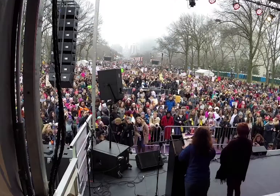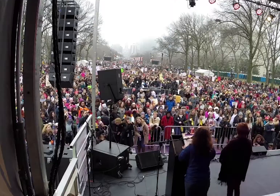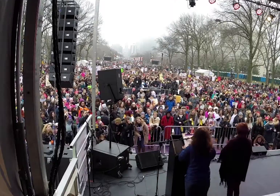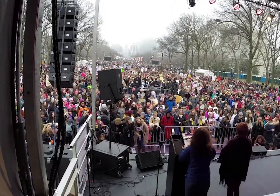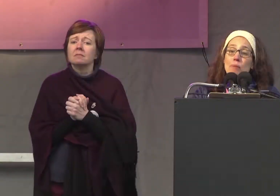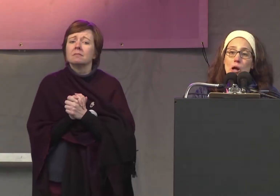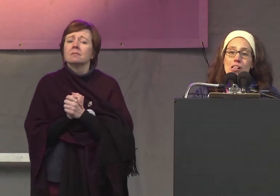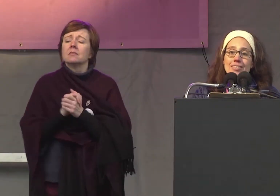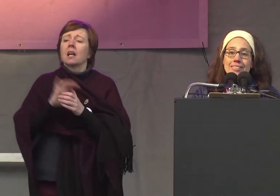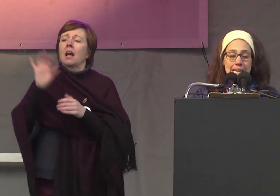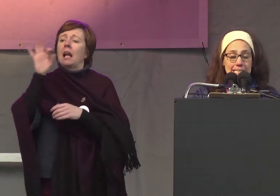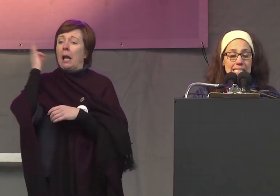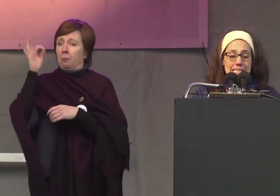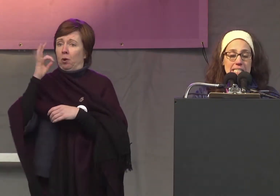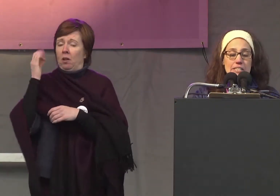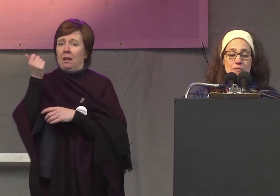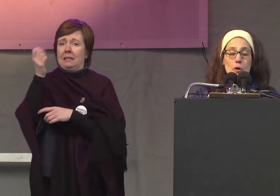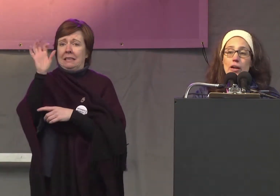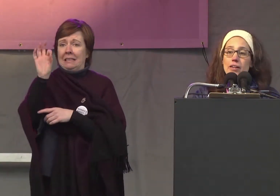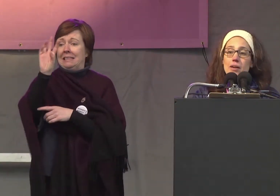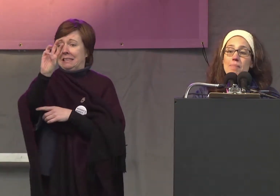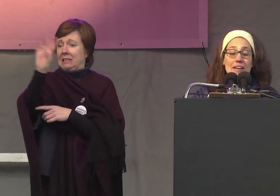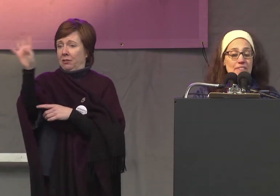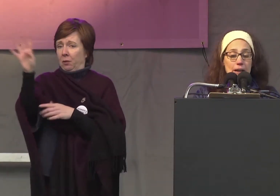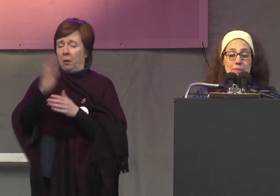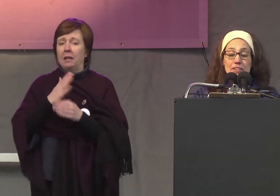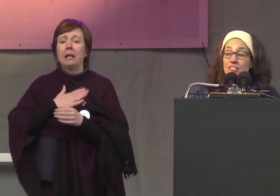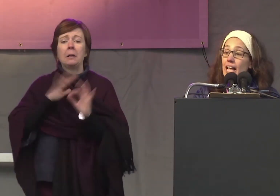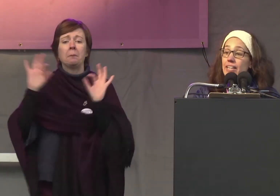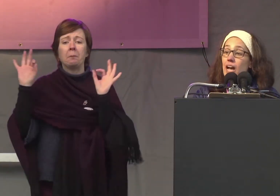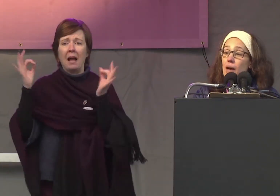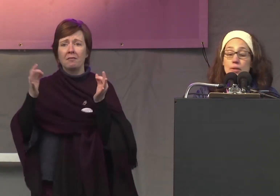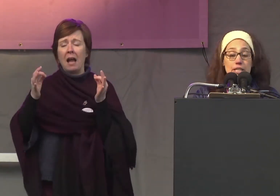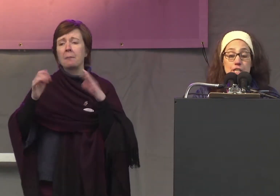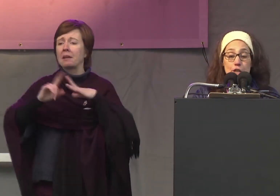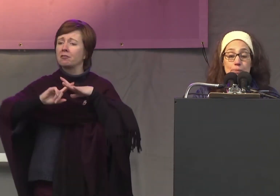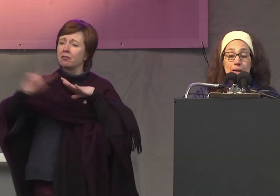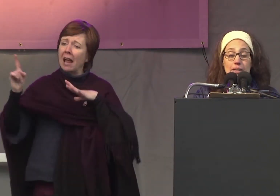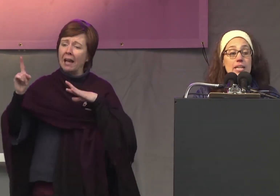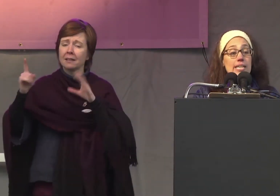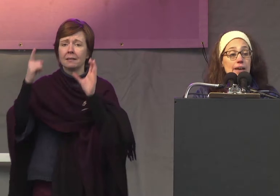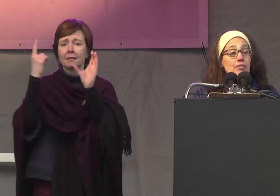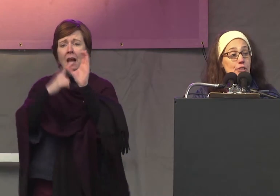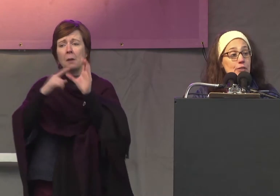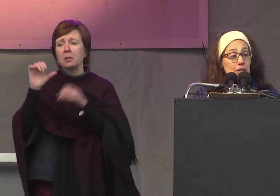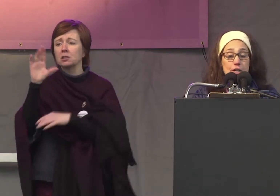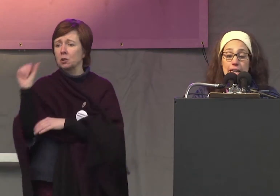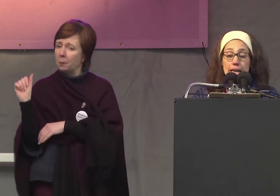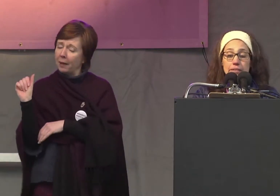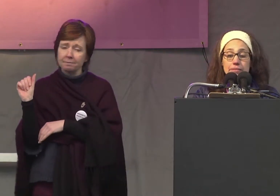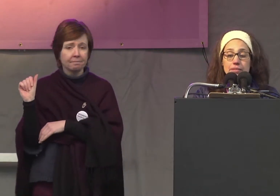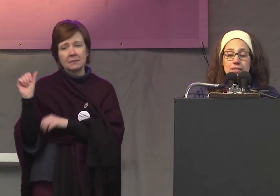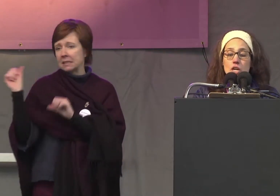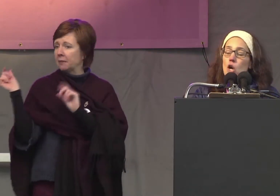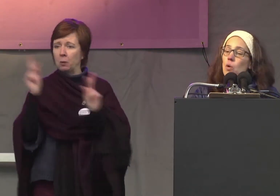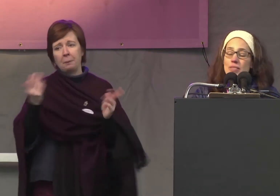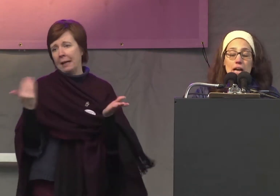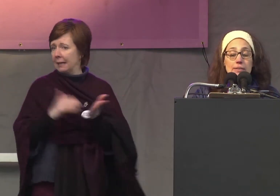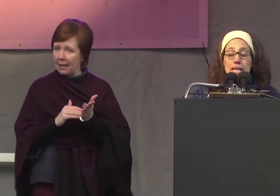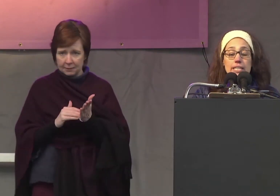in April 1964 my family fled communist Cuba never to return again